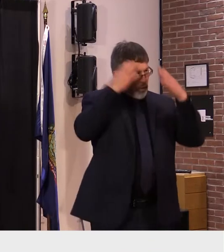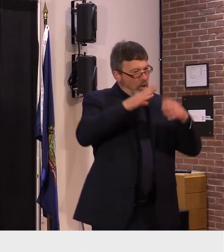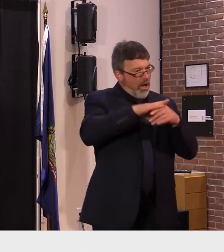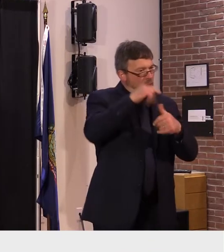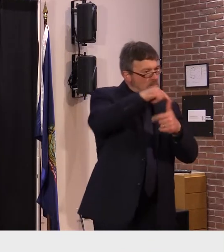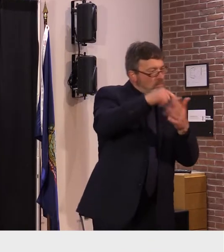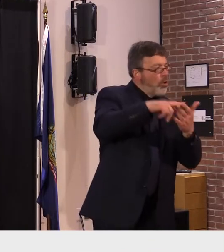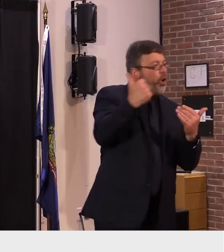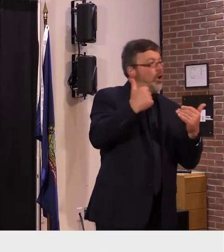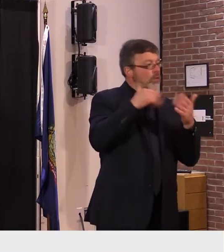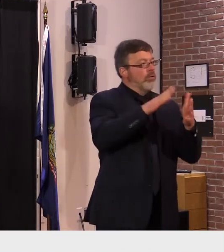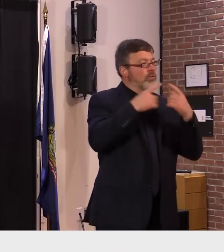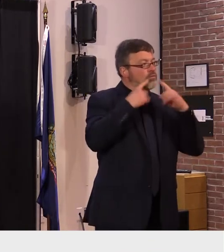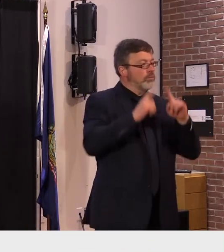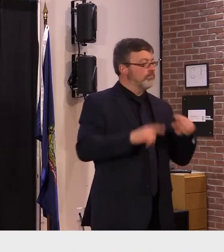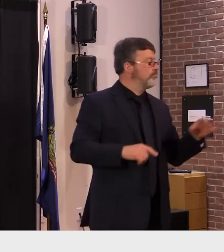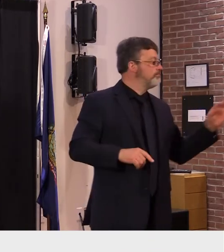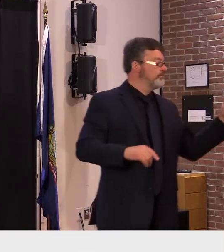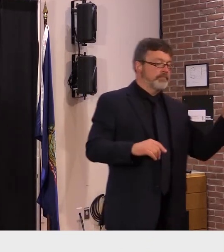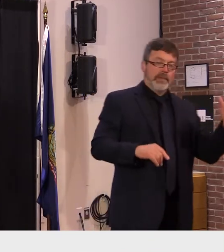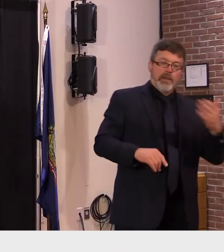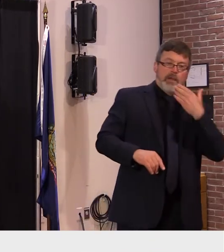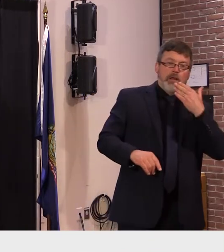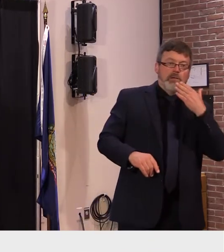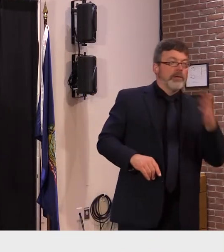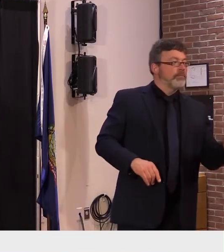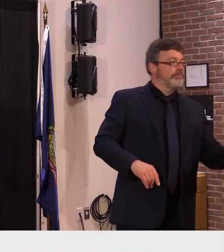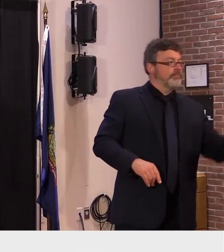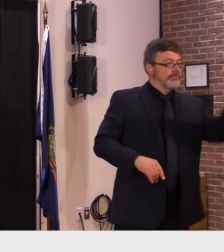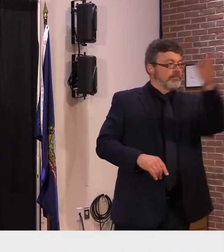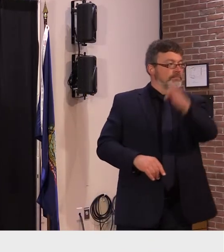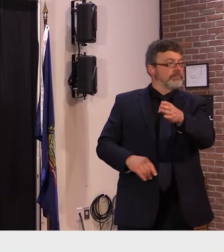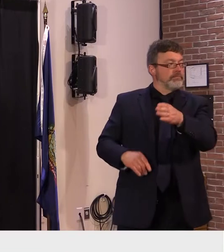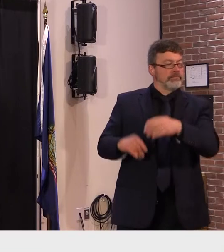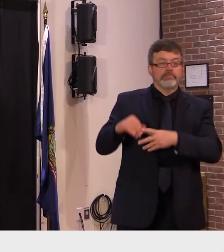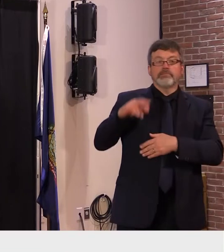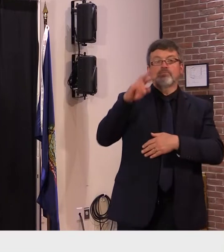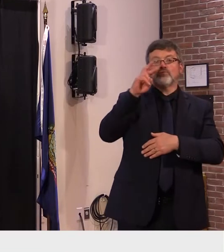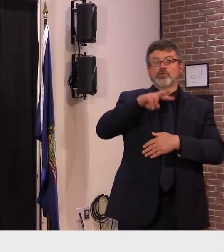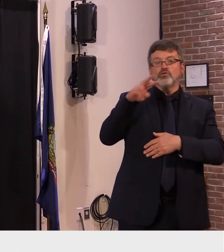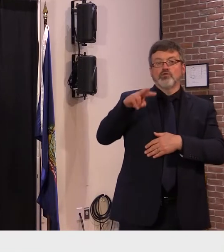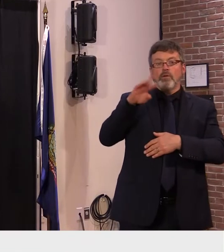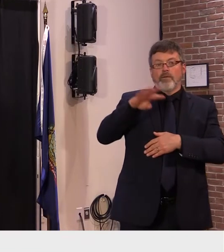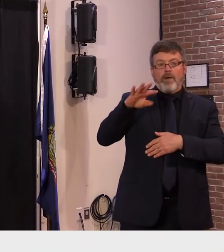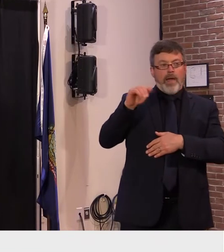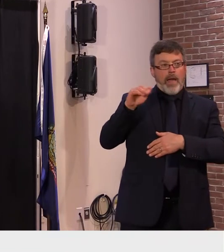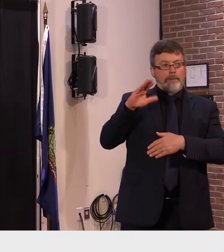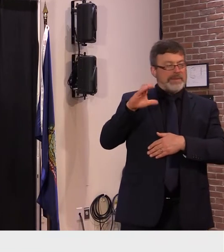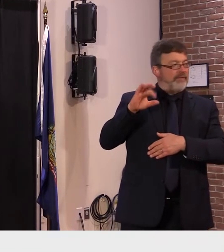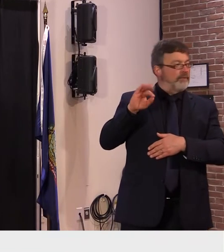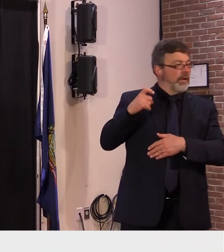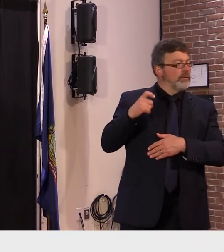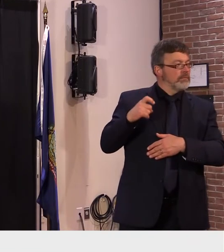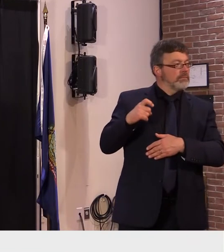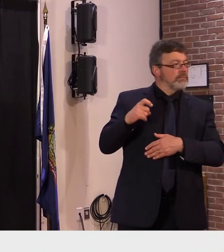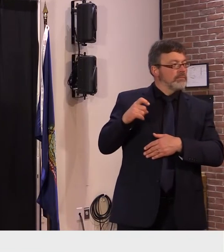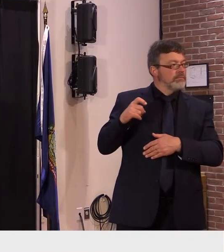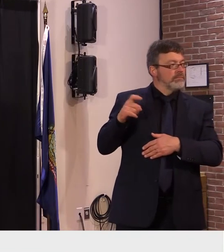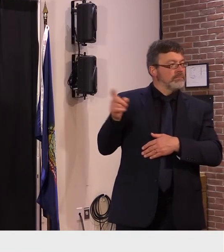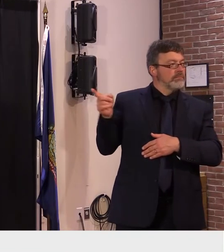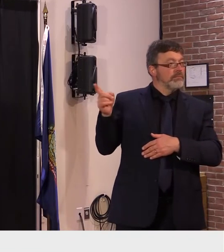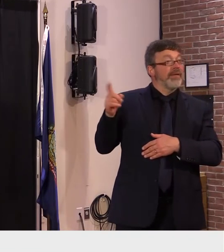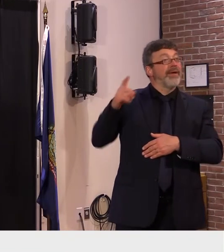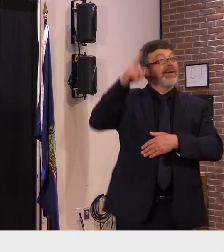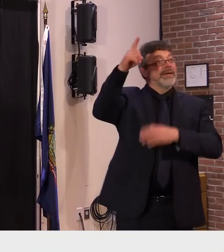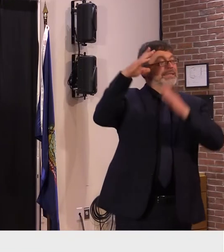governor earlier today there was a school shooting threat in canaan um i guess my question for you is seems like this is like a recent you know it's a trend where